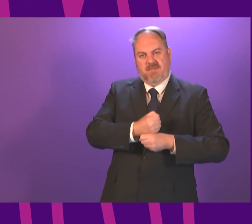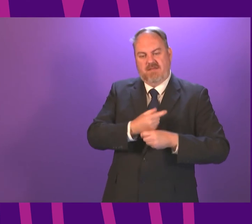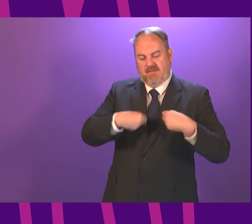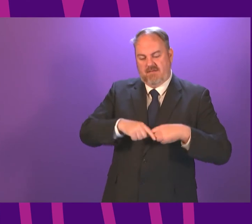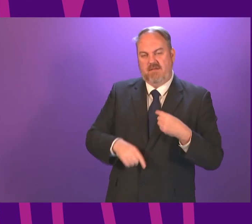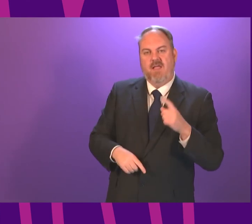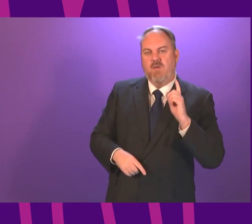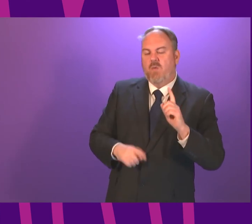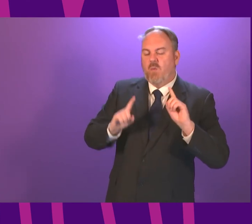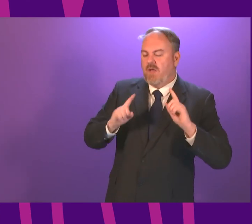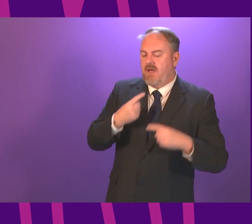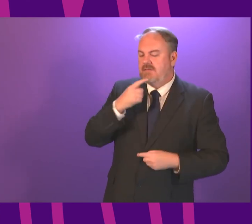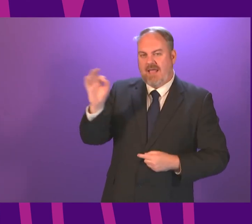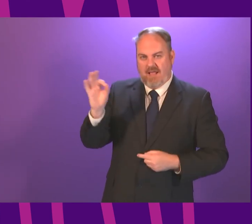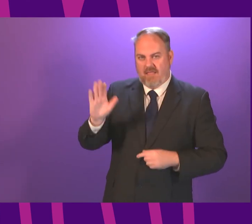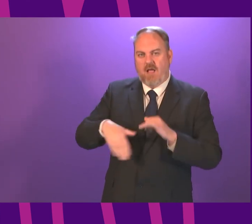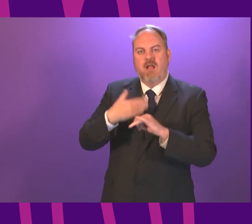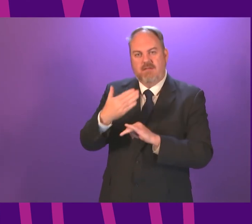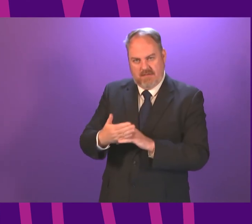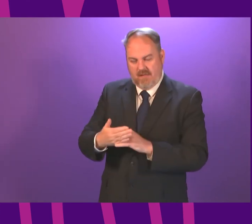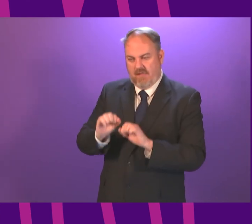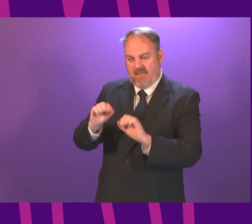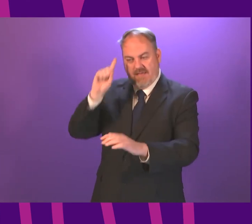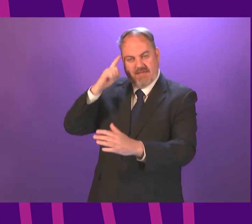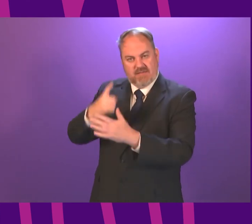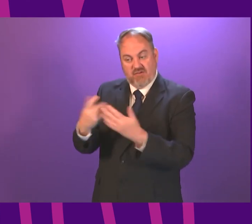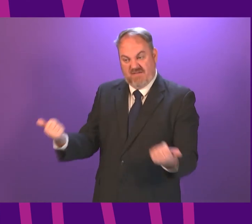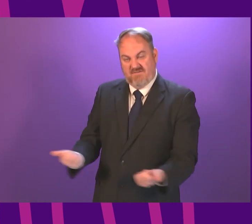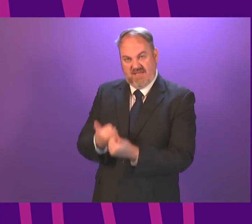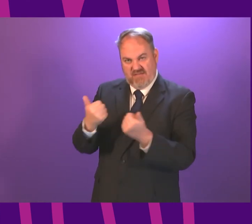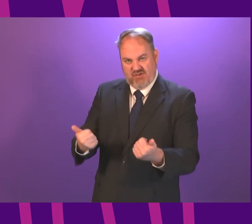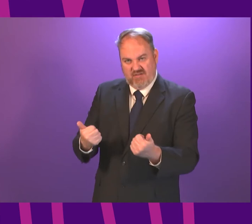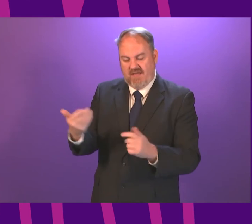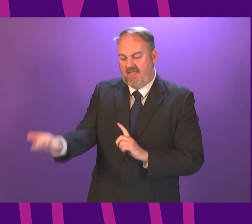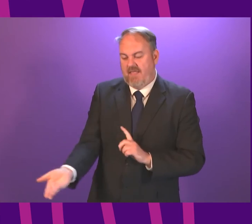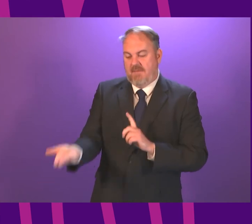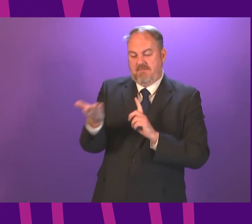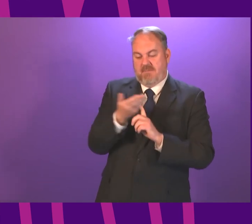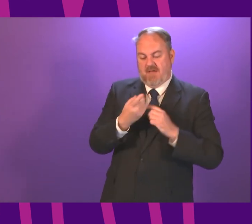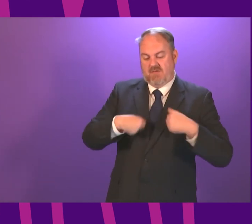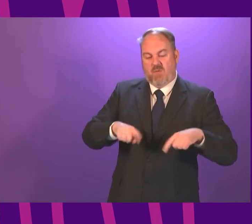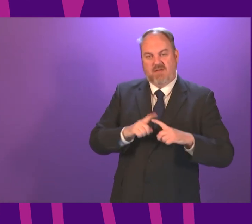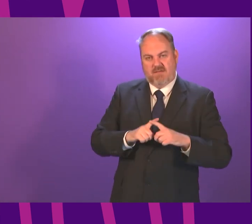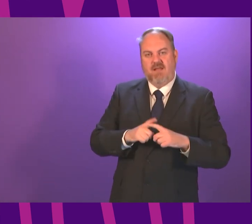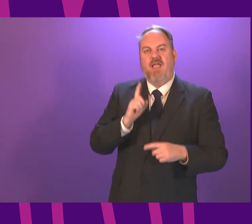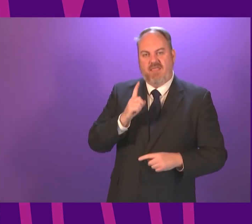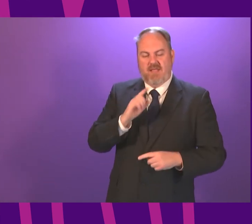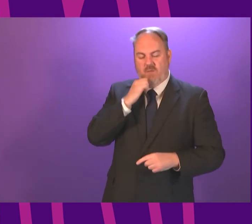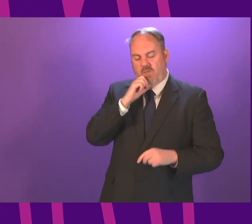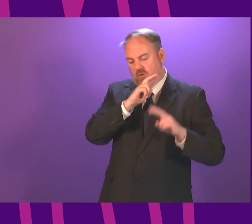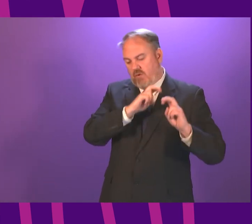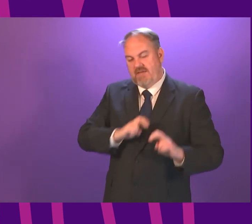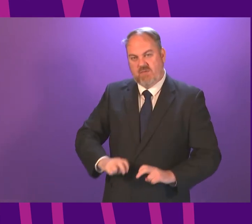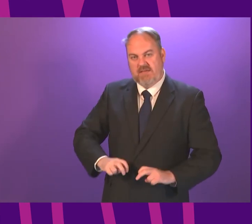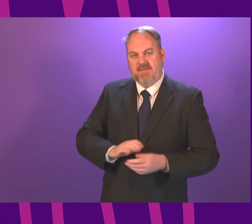don't prejudge any of that. I understand the concerns that are raised in general here, which is why what I said in my initial answer